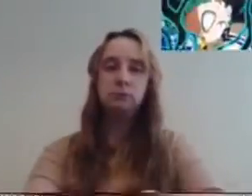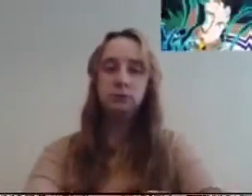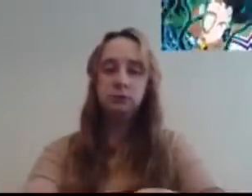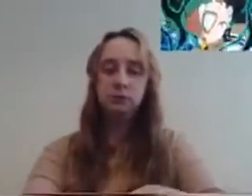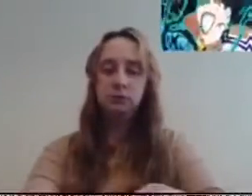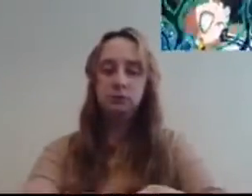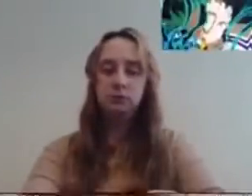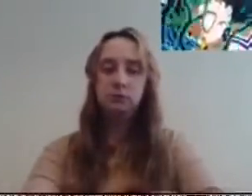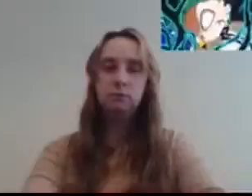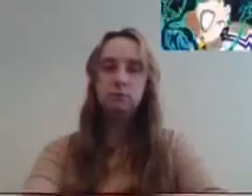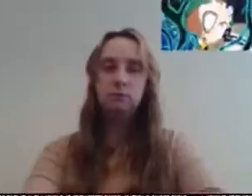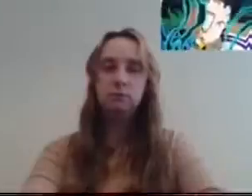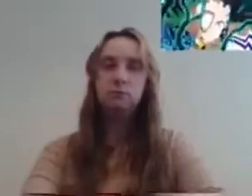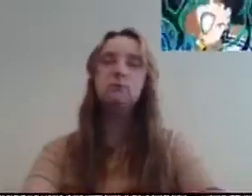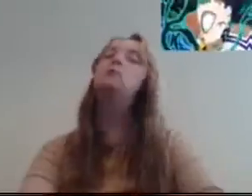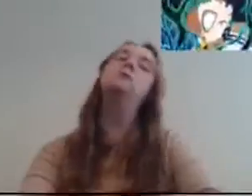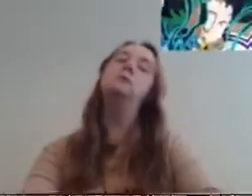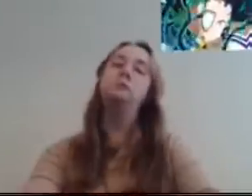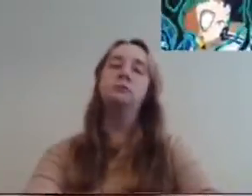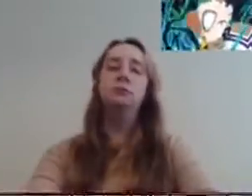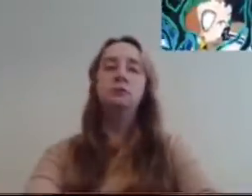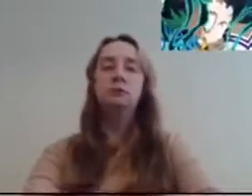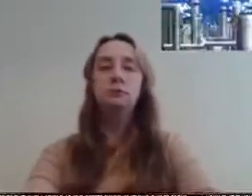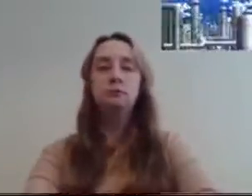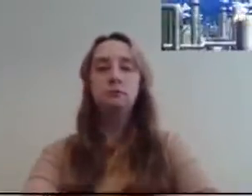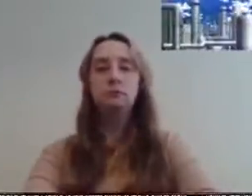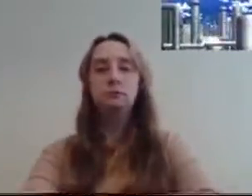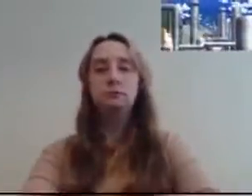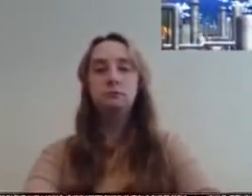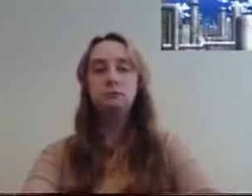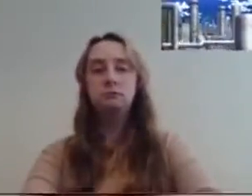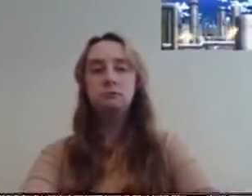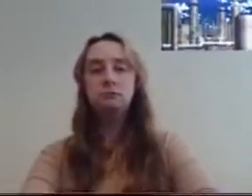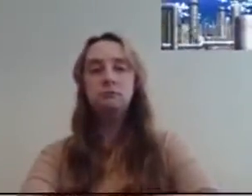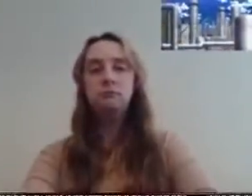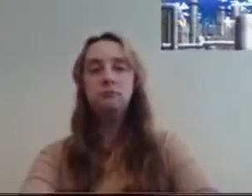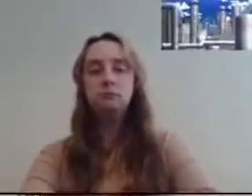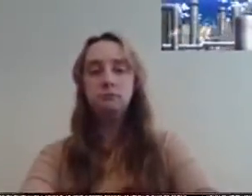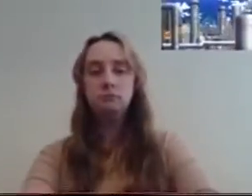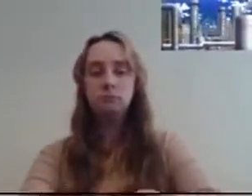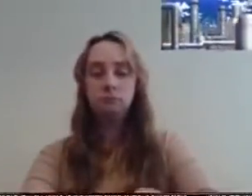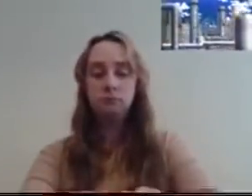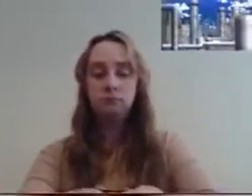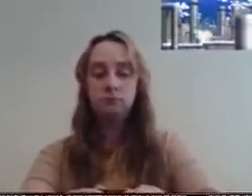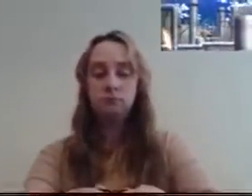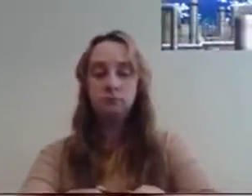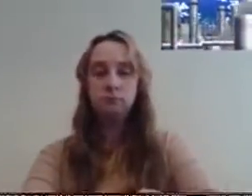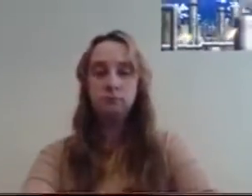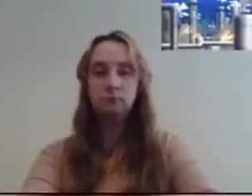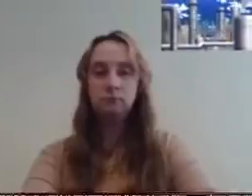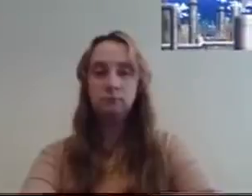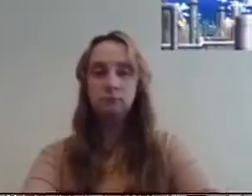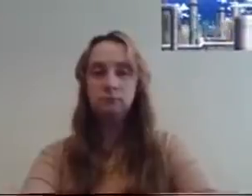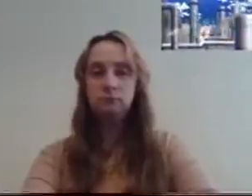We're all... Get it together! I don't want to make anyone else worry about me ever again!